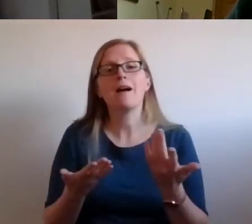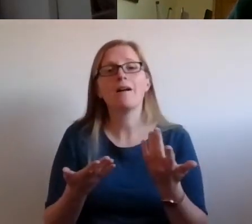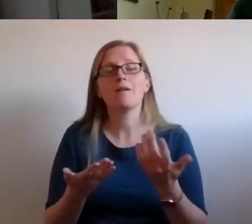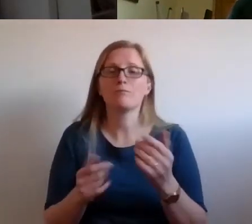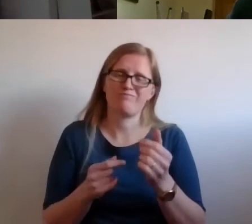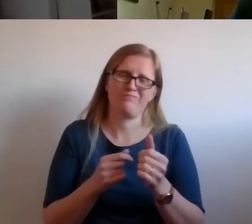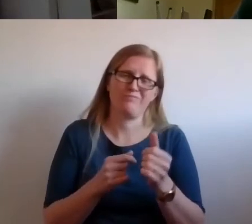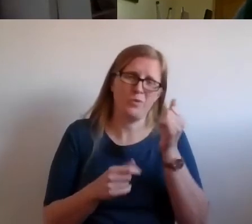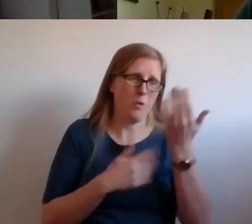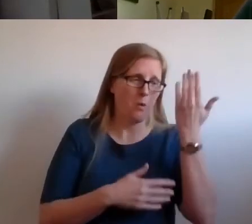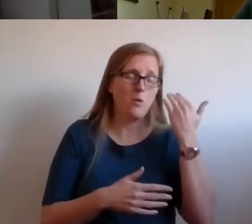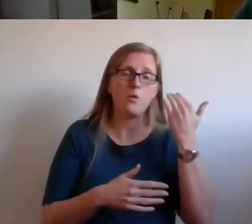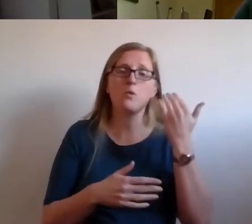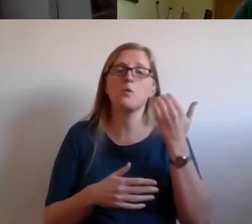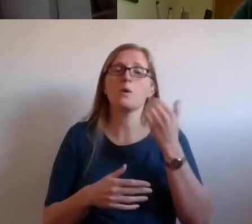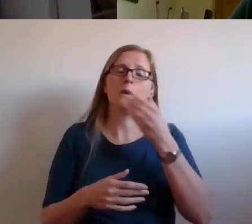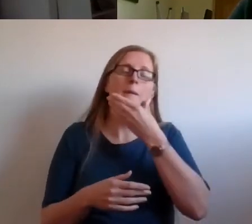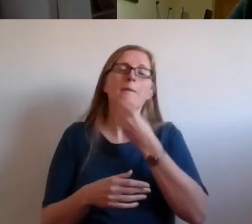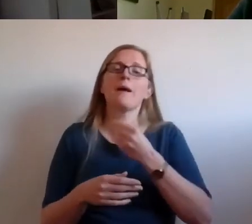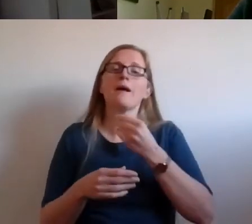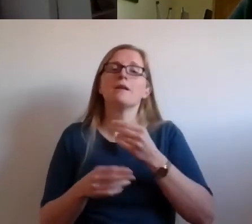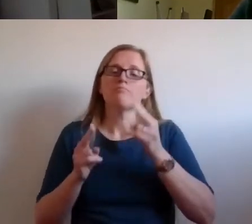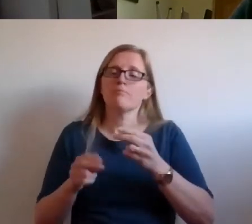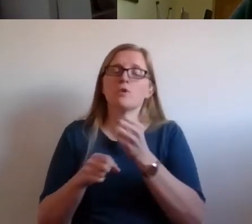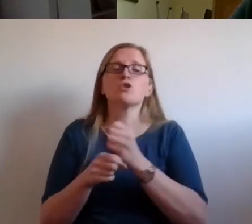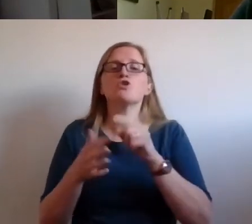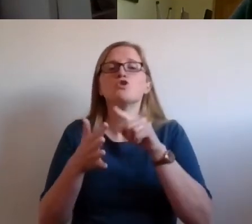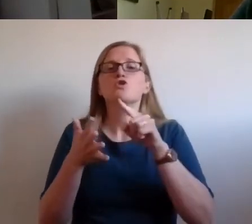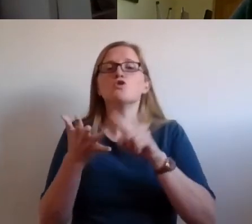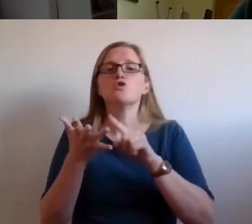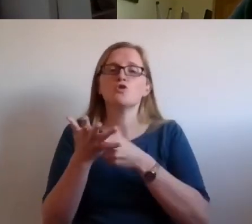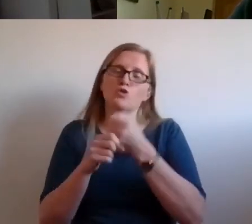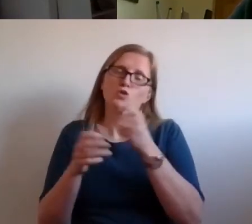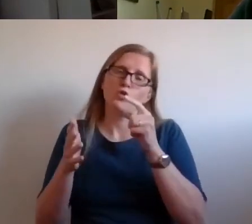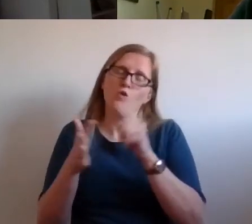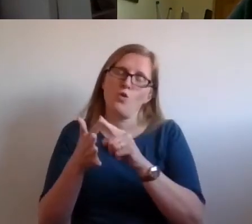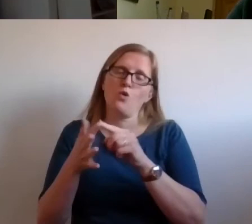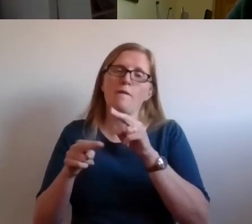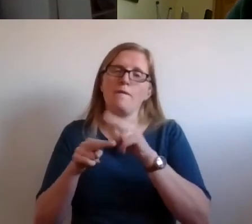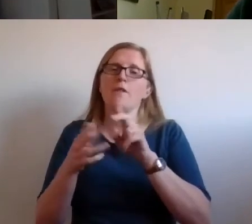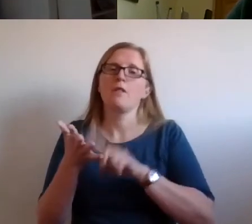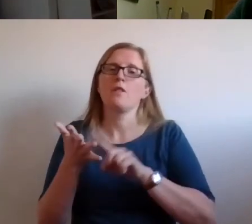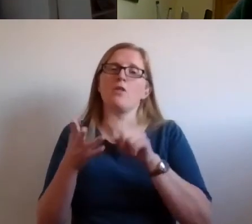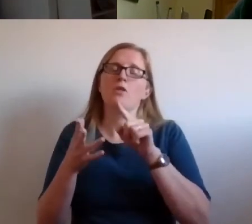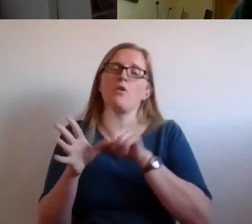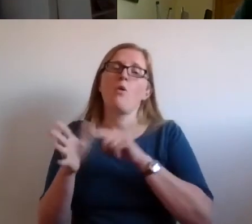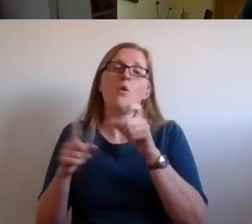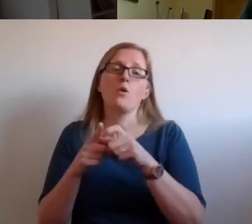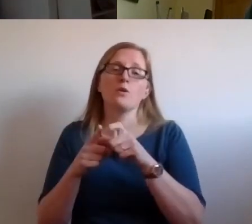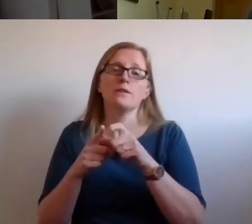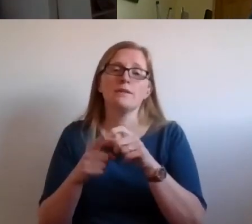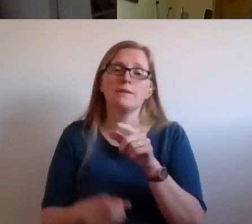of the legacy of colonialism and imperialism and the lack of